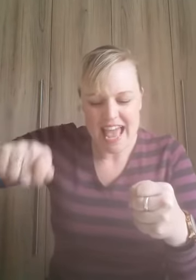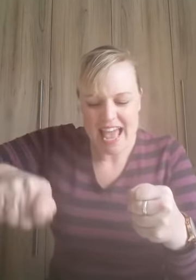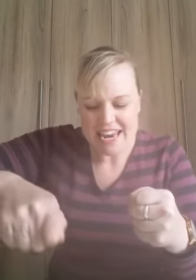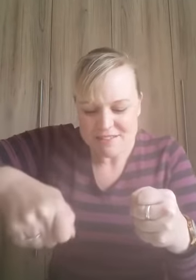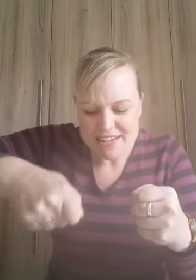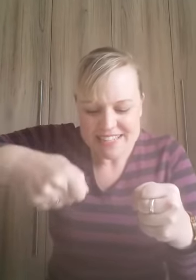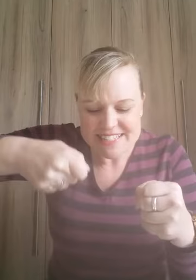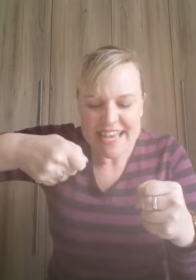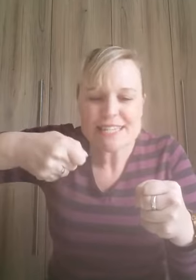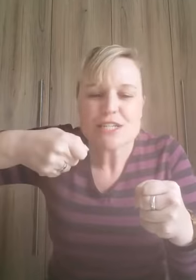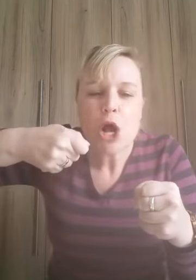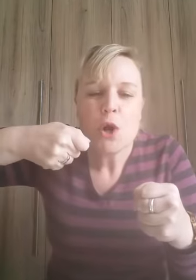have a little taste